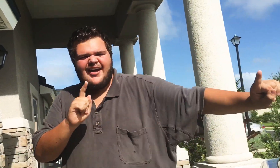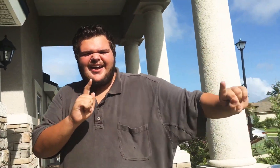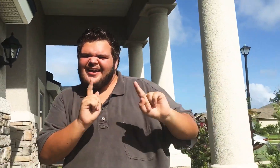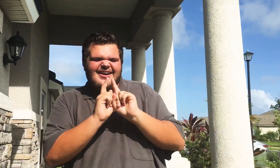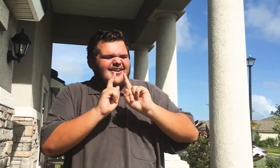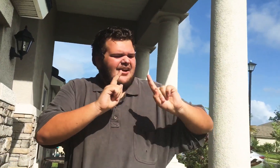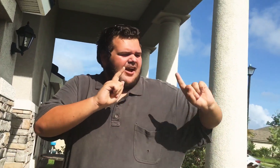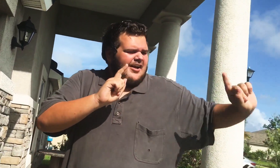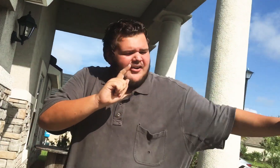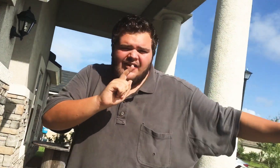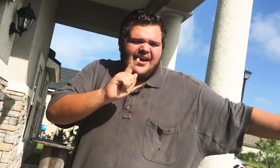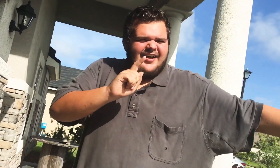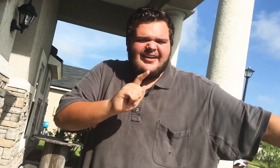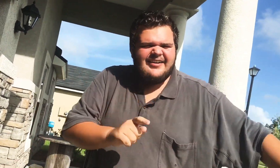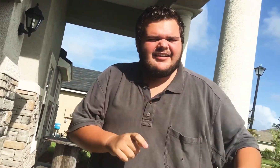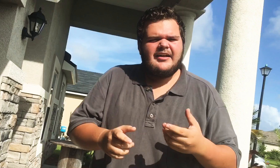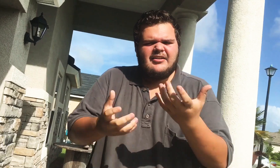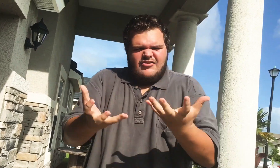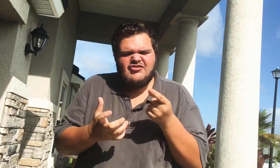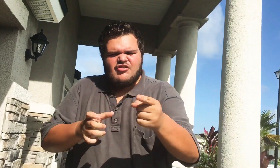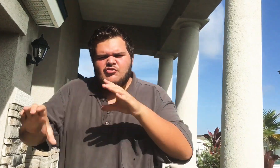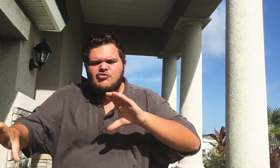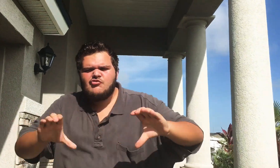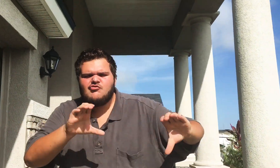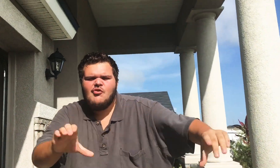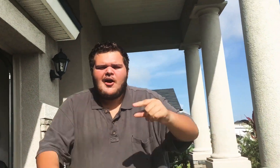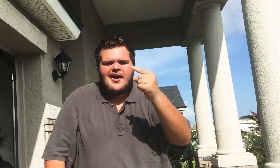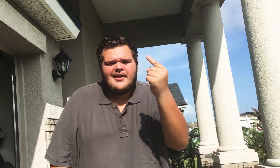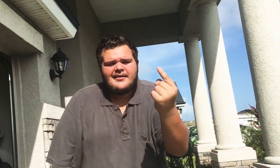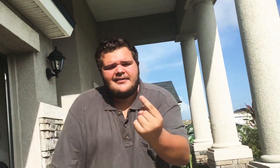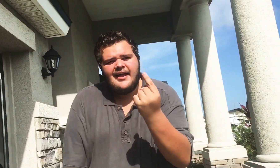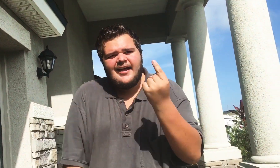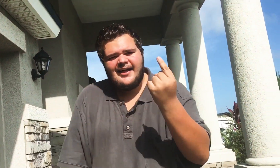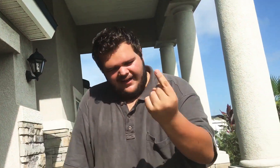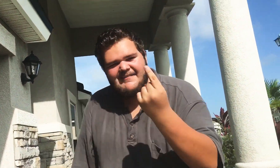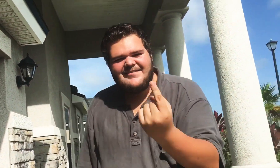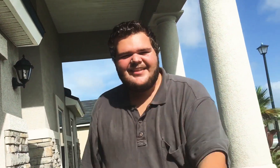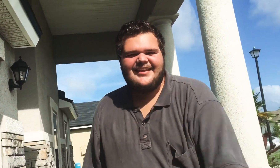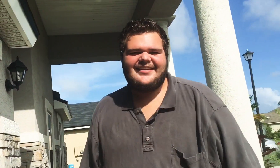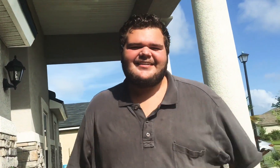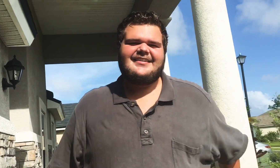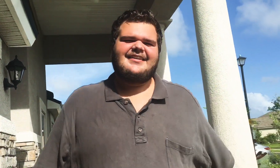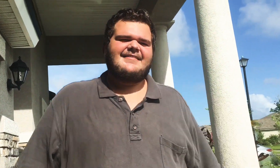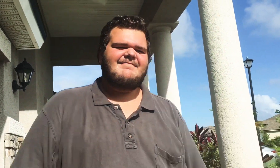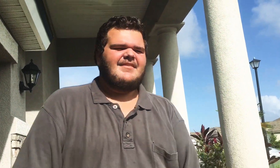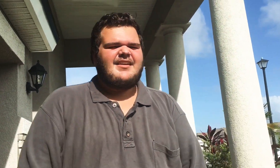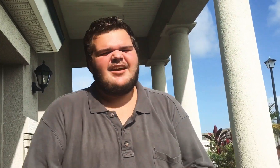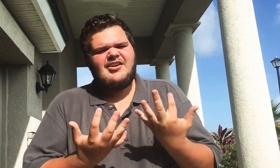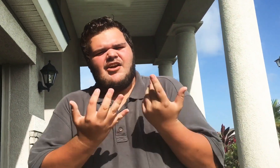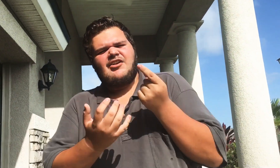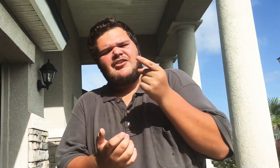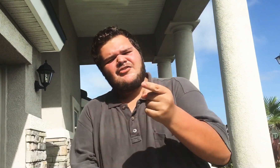run away I dare you to do something I'm waiting on you